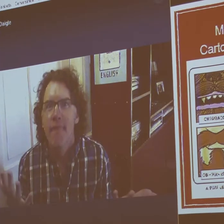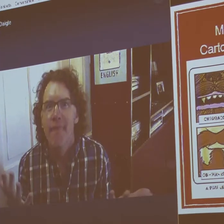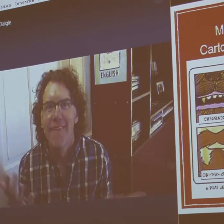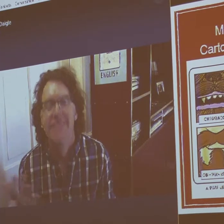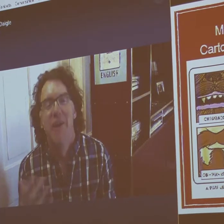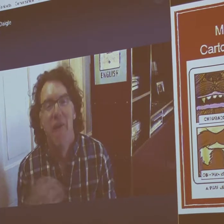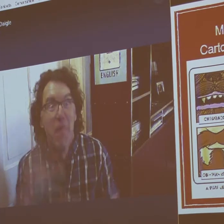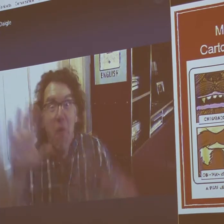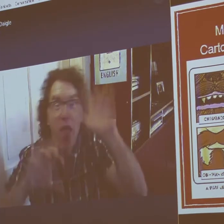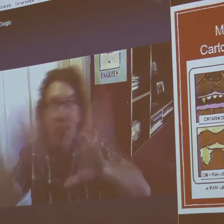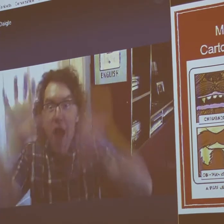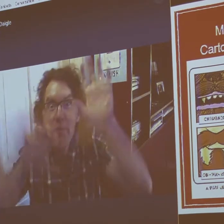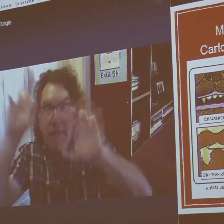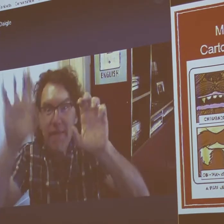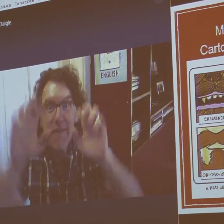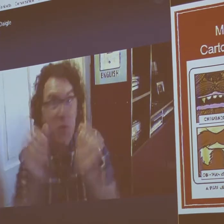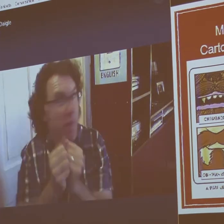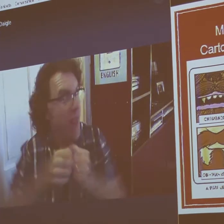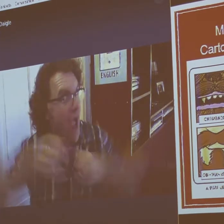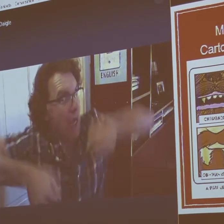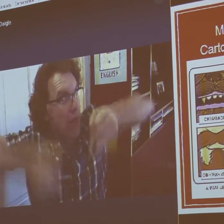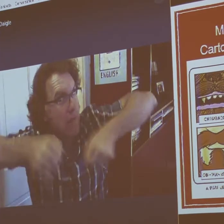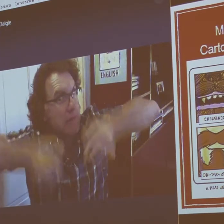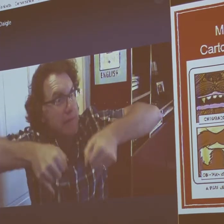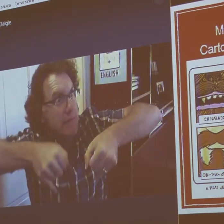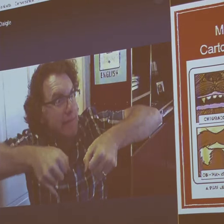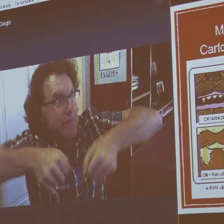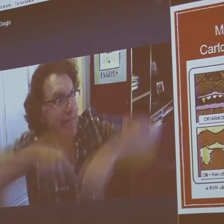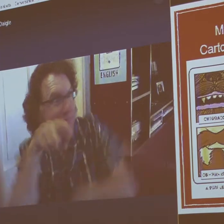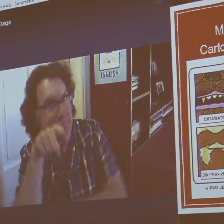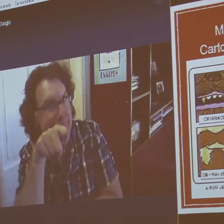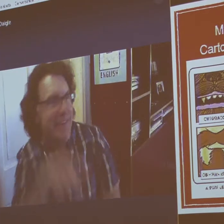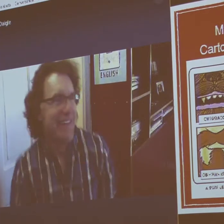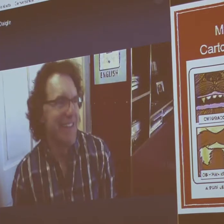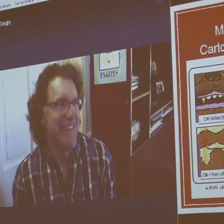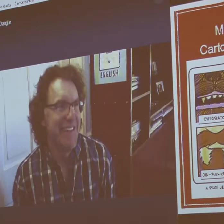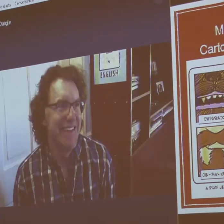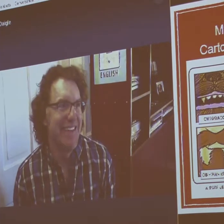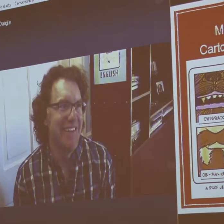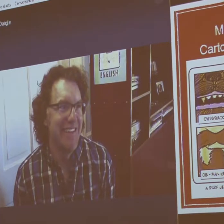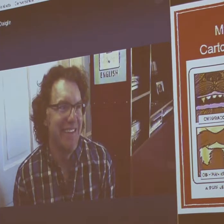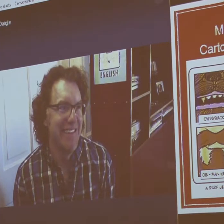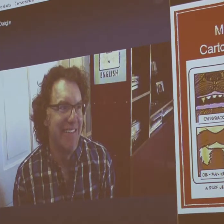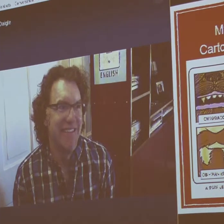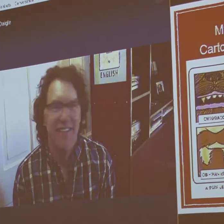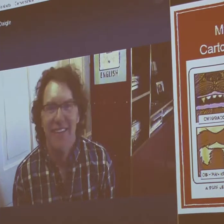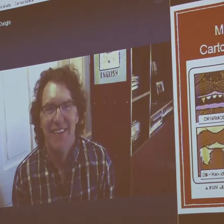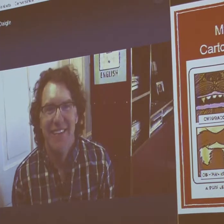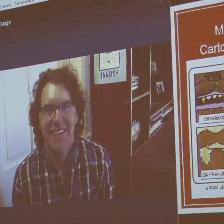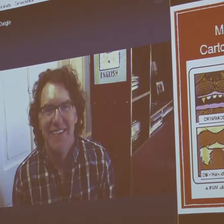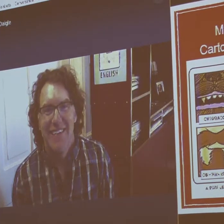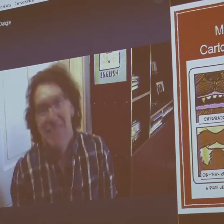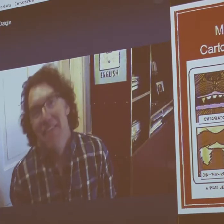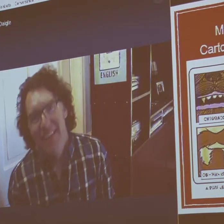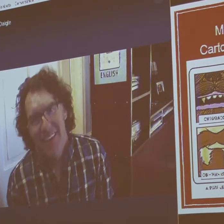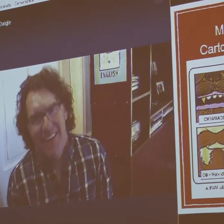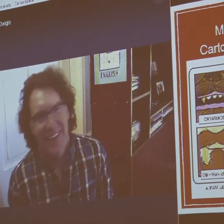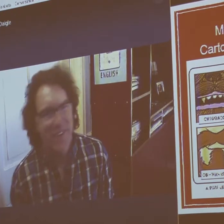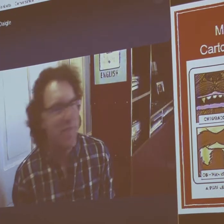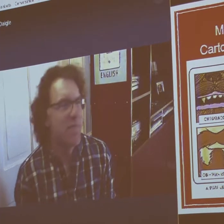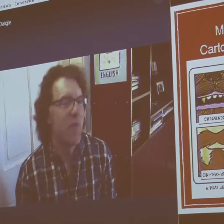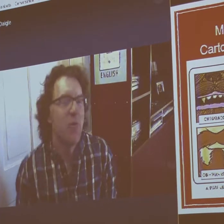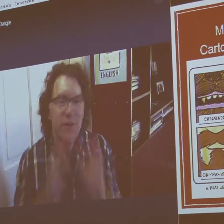an interpreter? Well, rock climbing would be one. You know, repelling. And, of course, I love the fact that she's got high heels on. Dang.